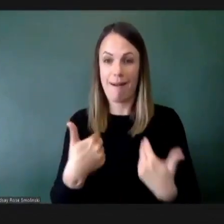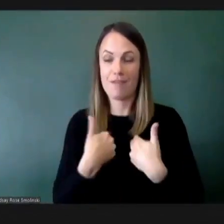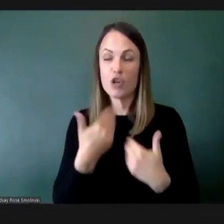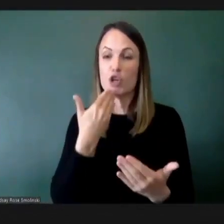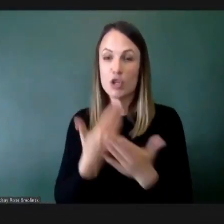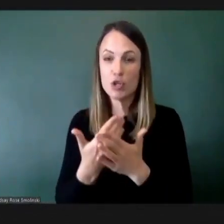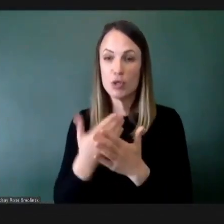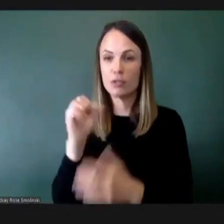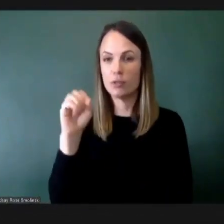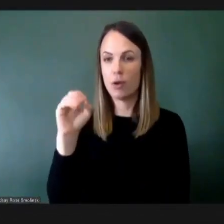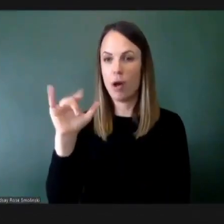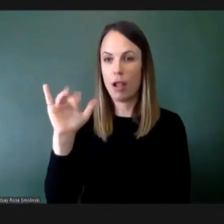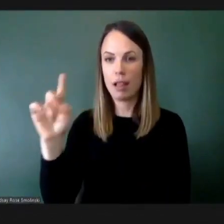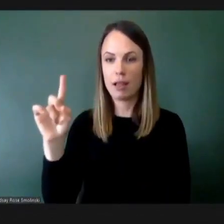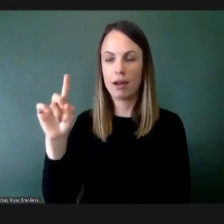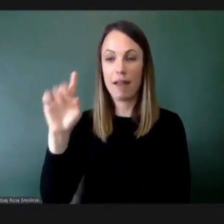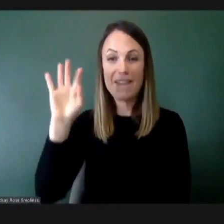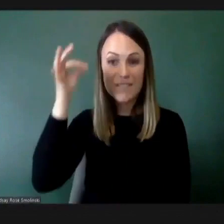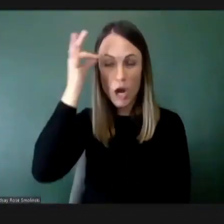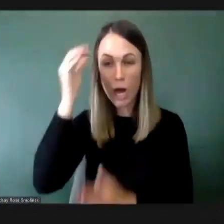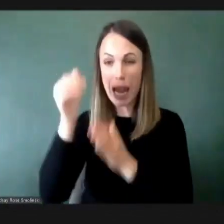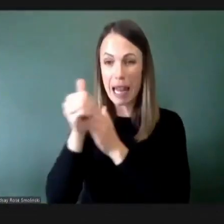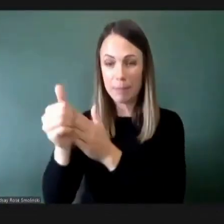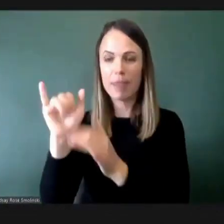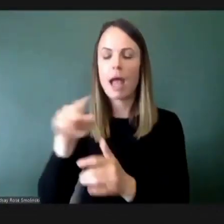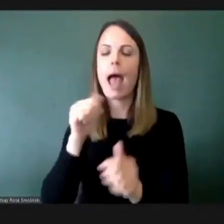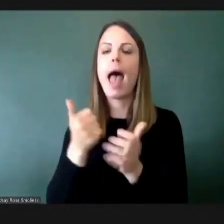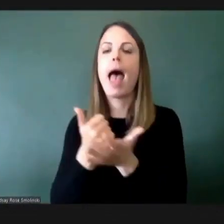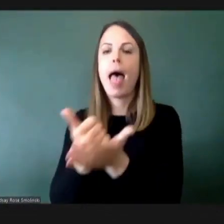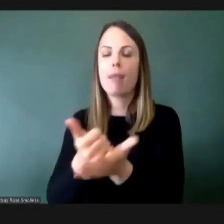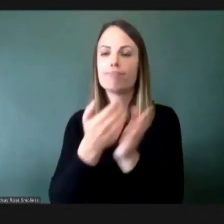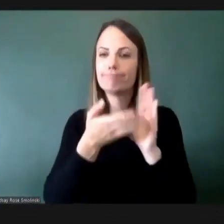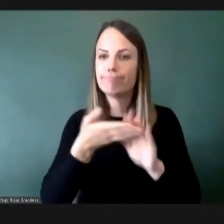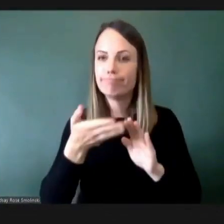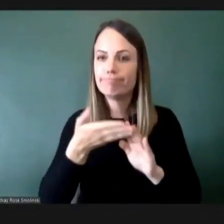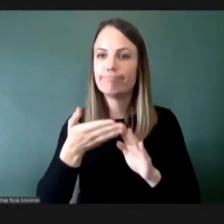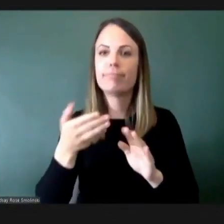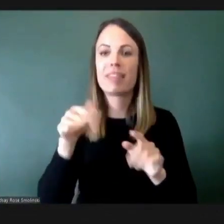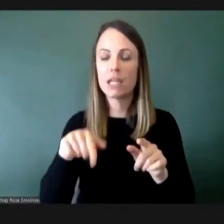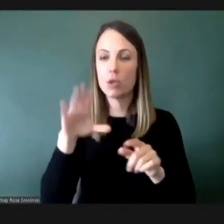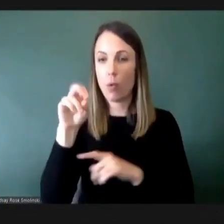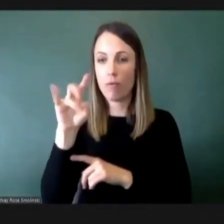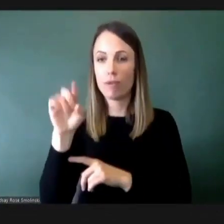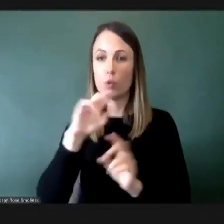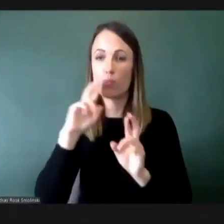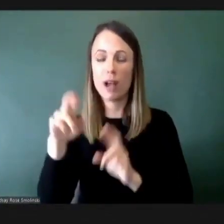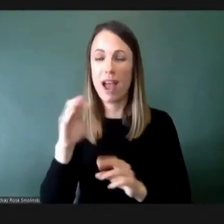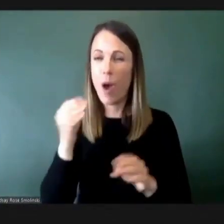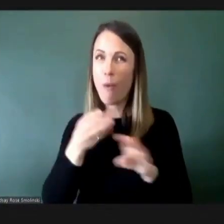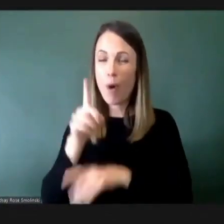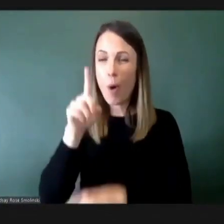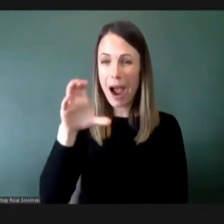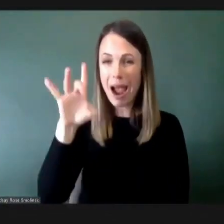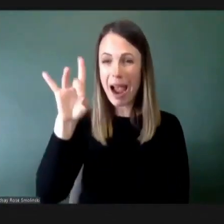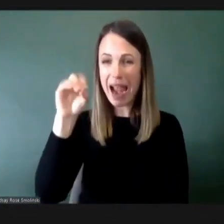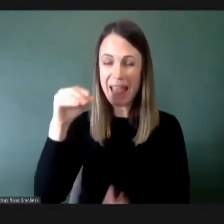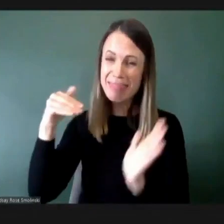good solid federal leadership that is helping to facilitate this COVID response and over 180